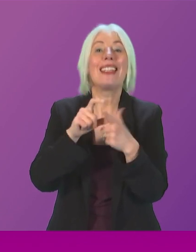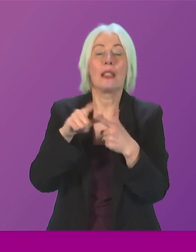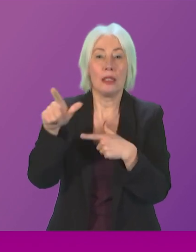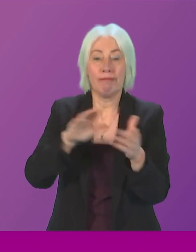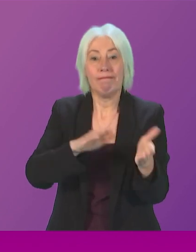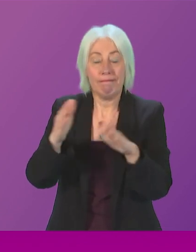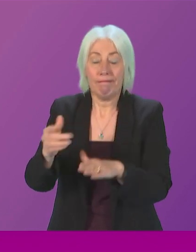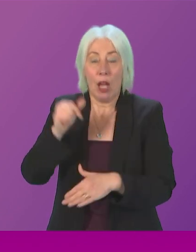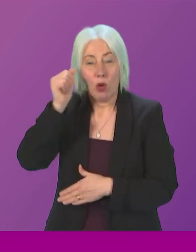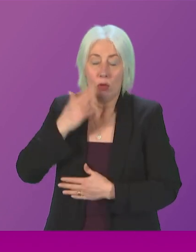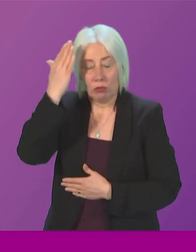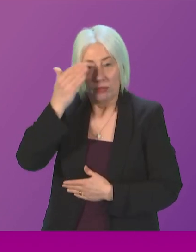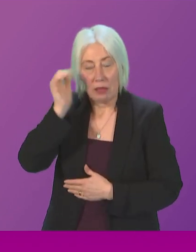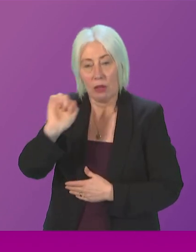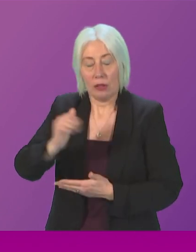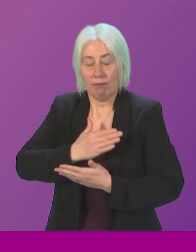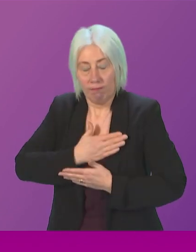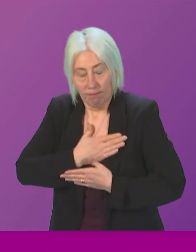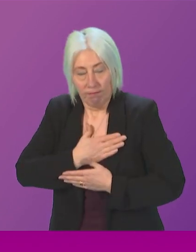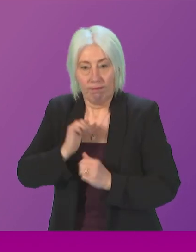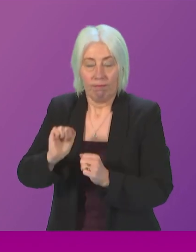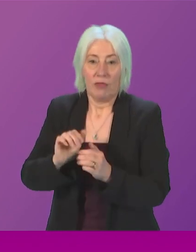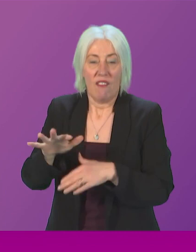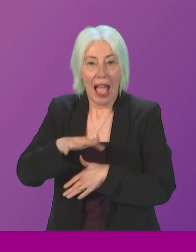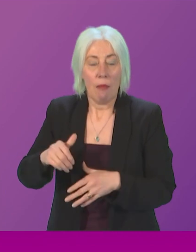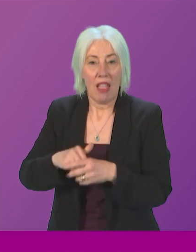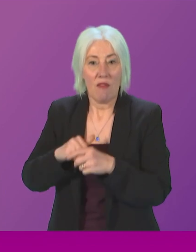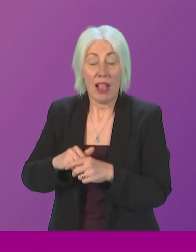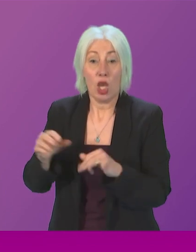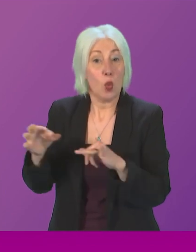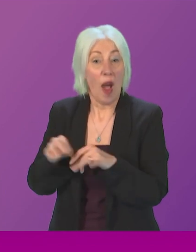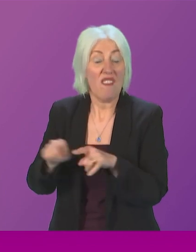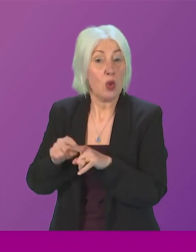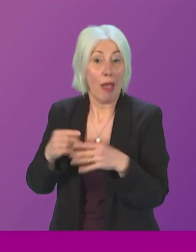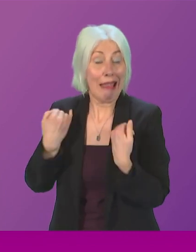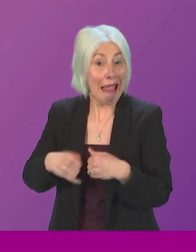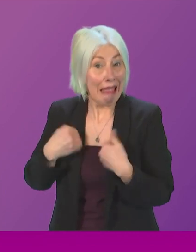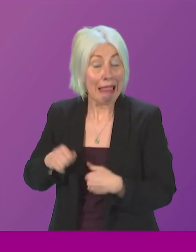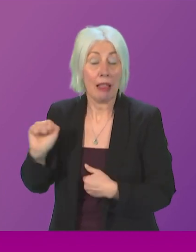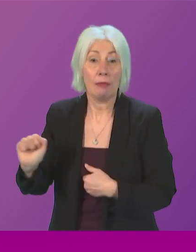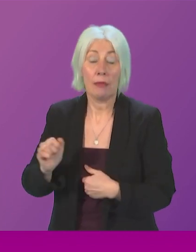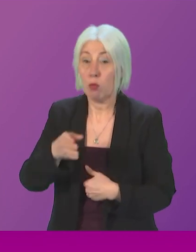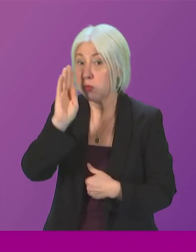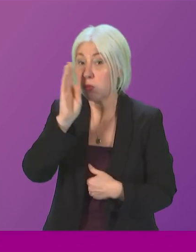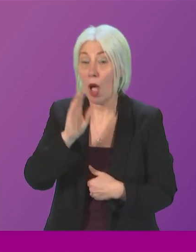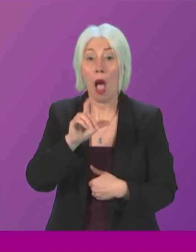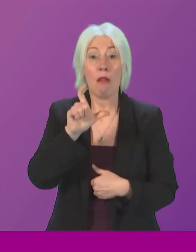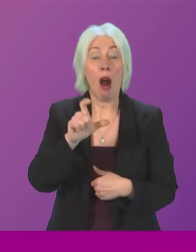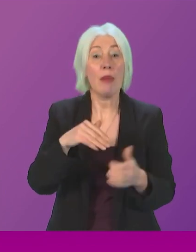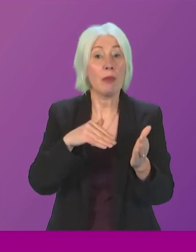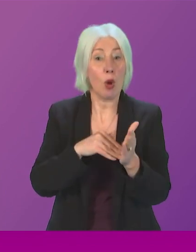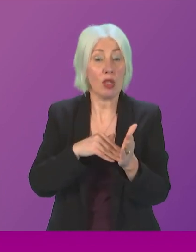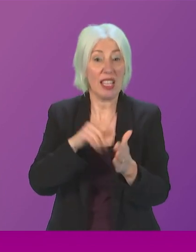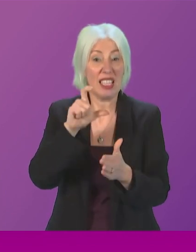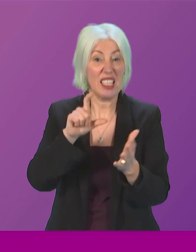loved ones and especially his wife now recovering the dangers of carbon monoxide are frequently a subject for the cross-party